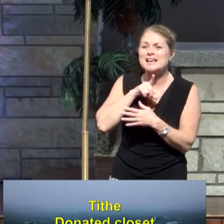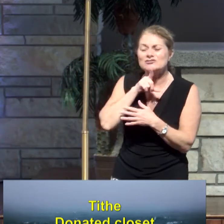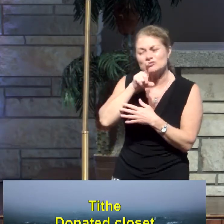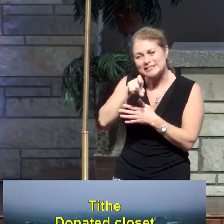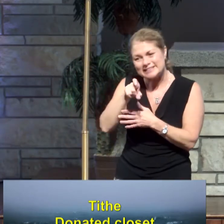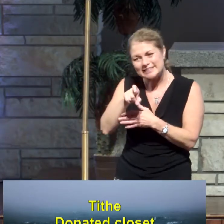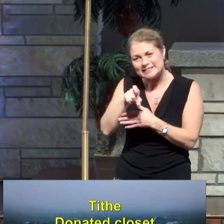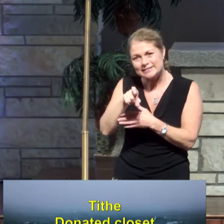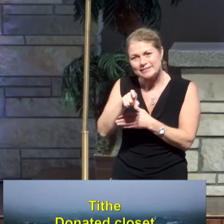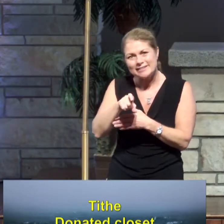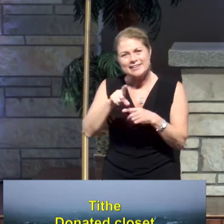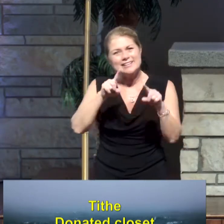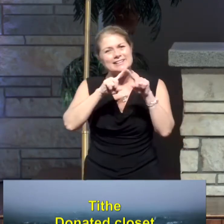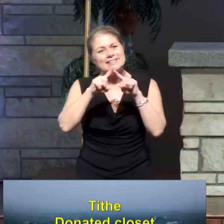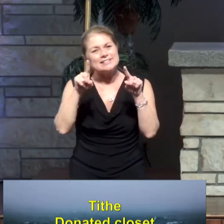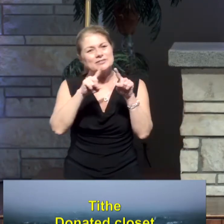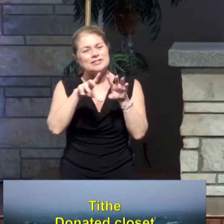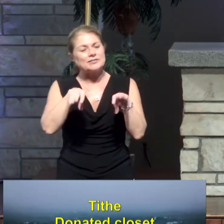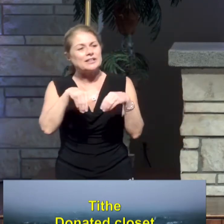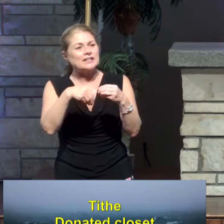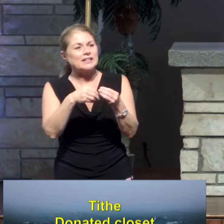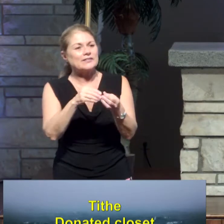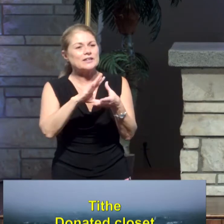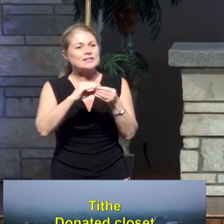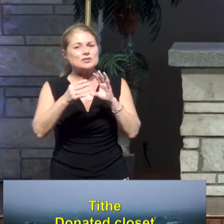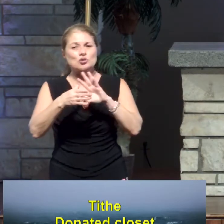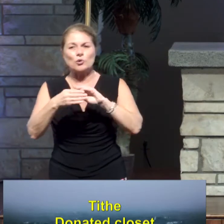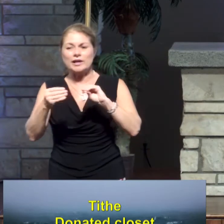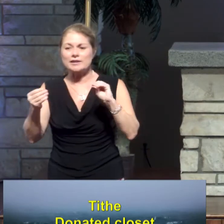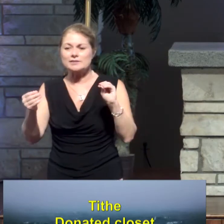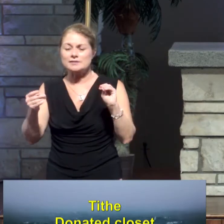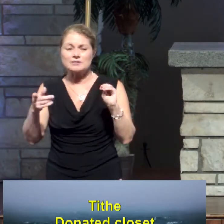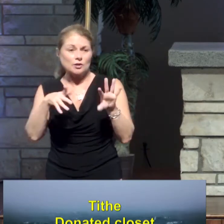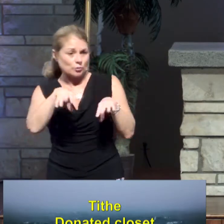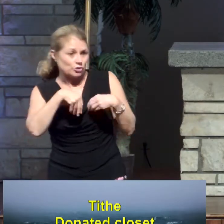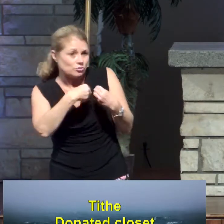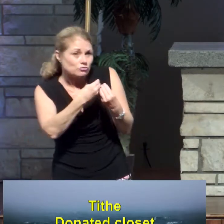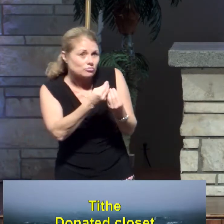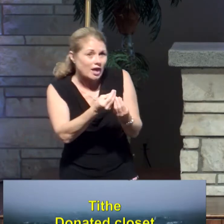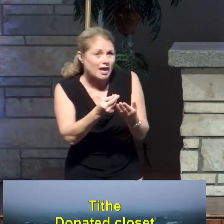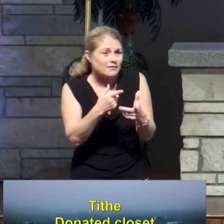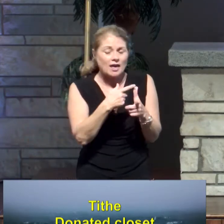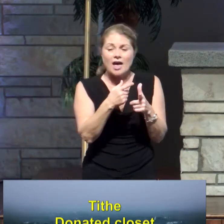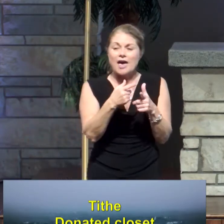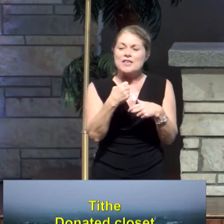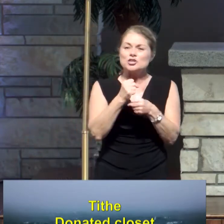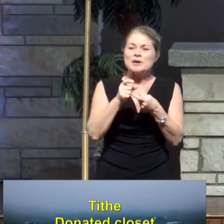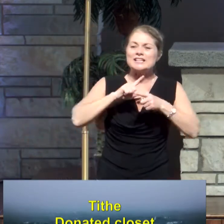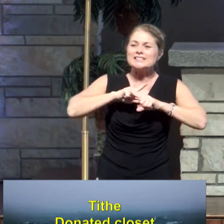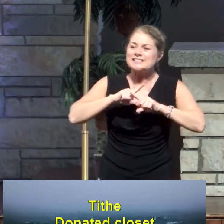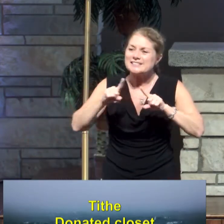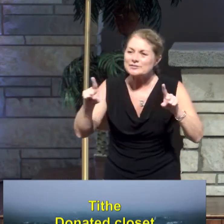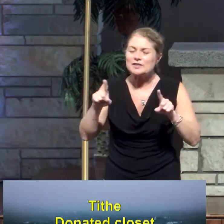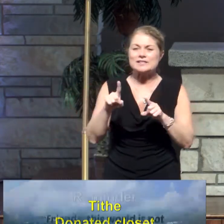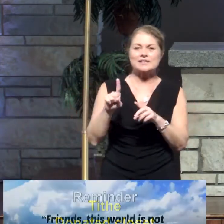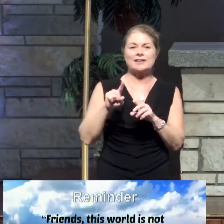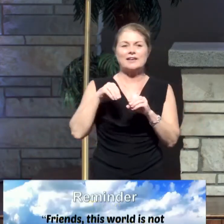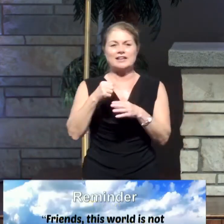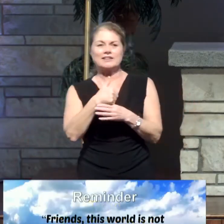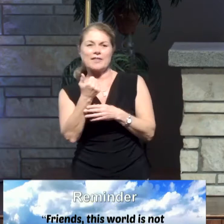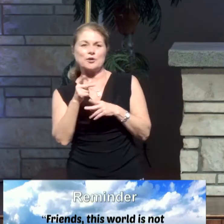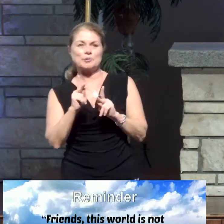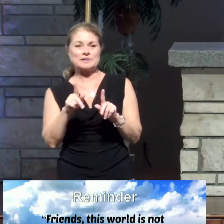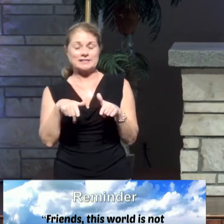I've got all kinds of giving stories where you gave and all of a sudden you made a difference in the life of someone. My friends,